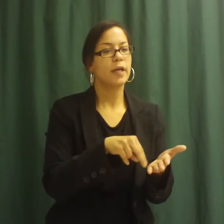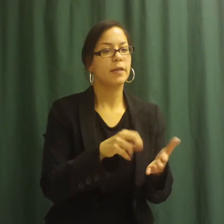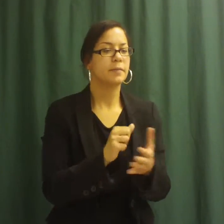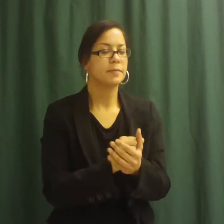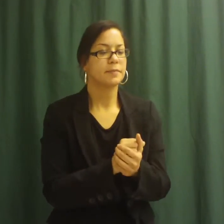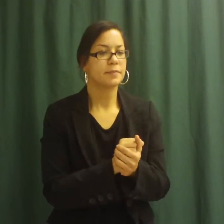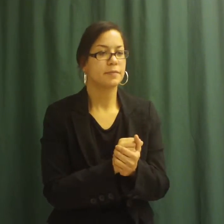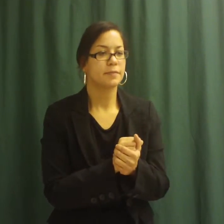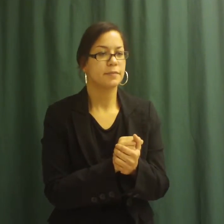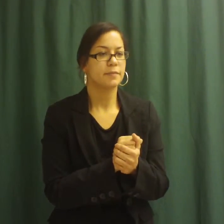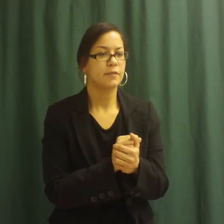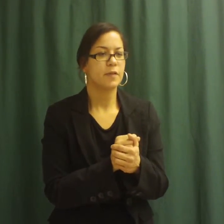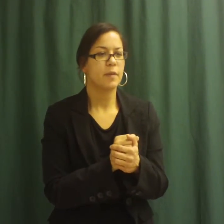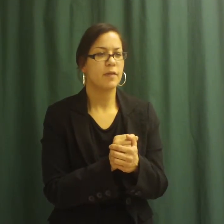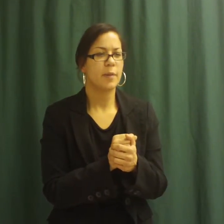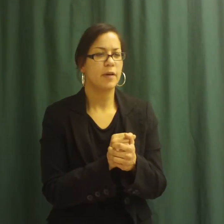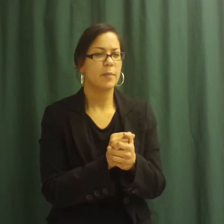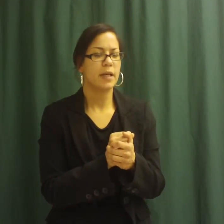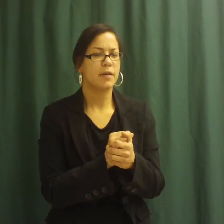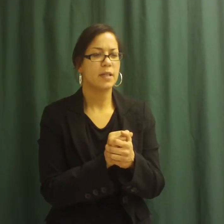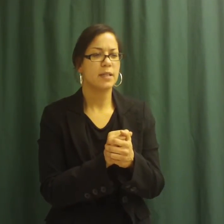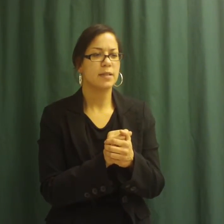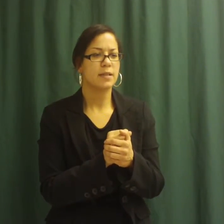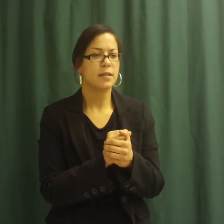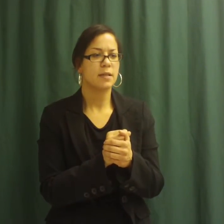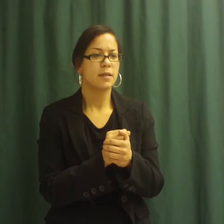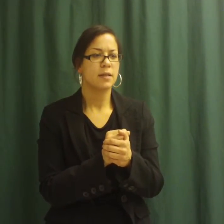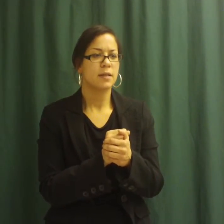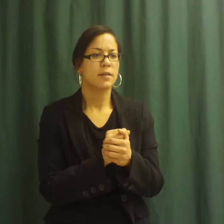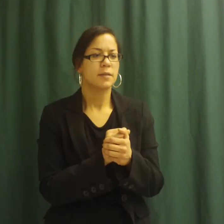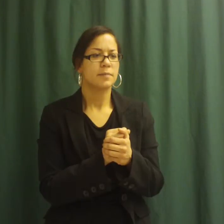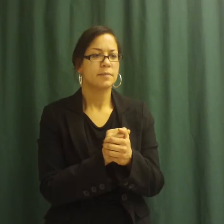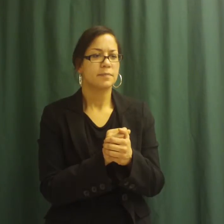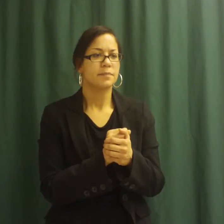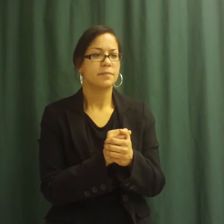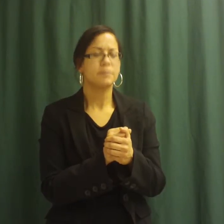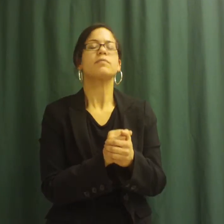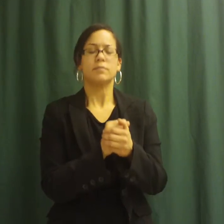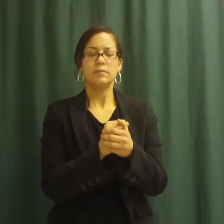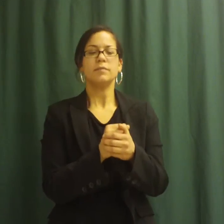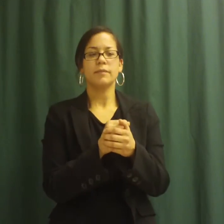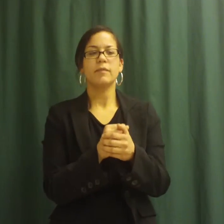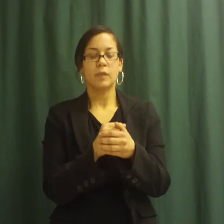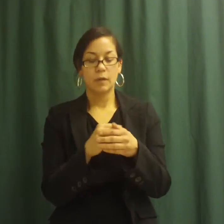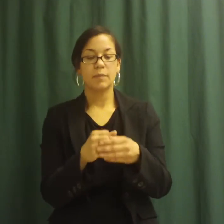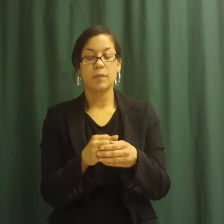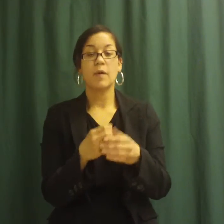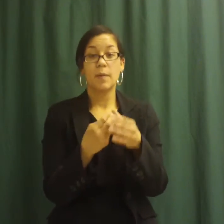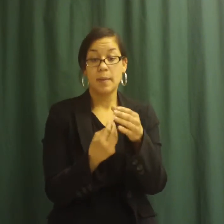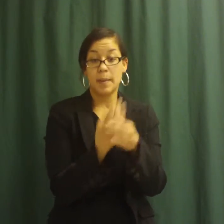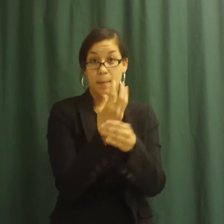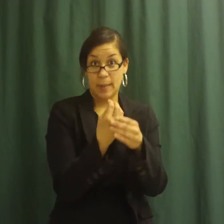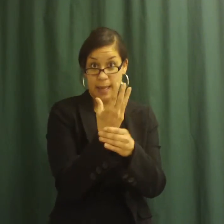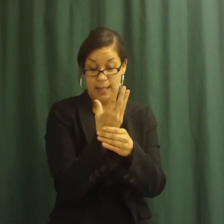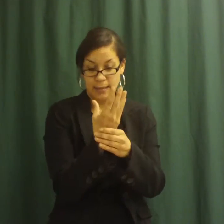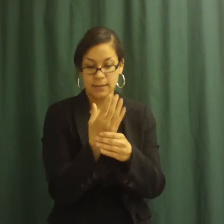again from the beginning of the sentence? A saucer under the pot catches the water.